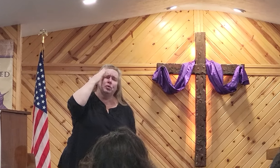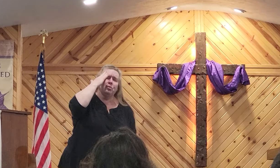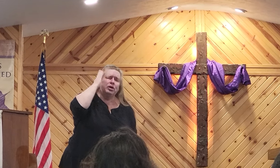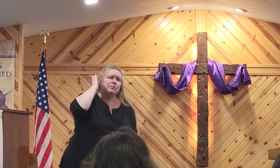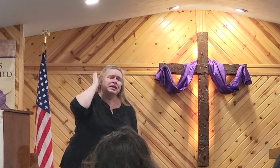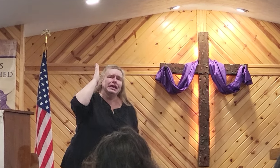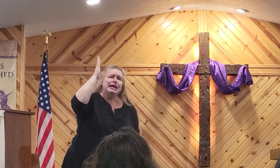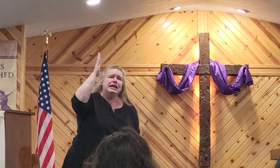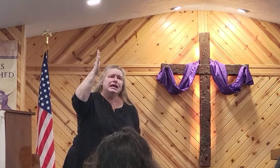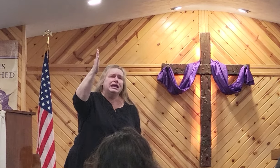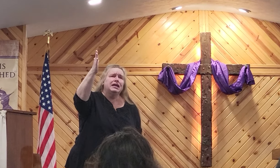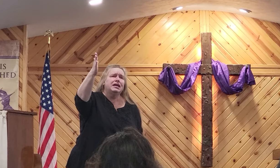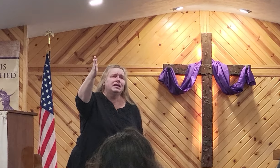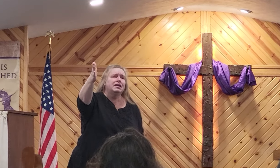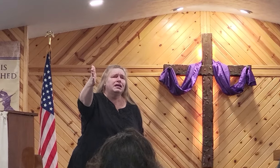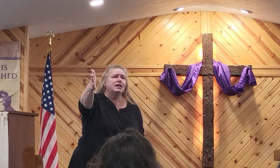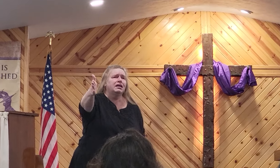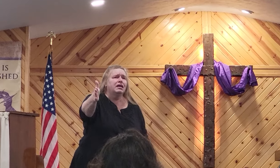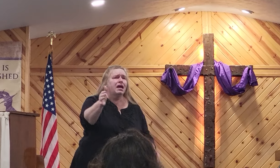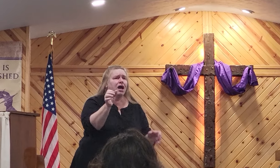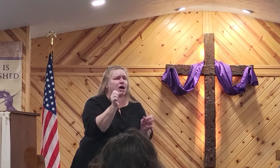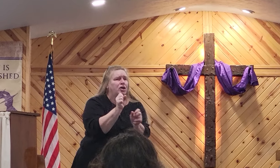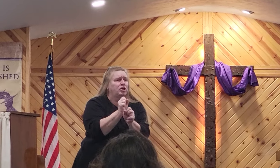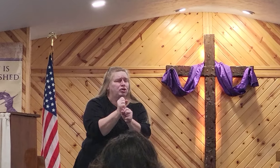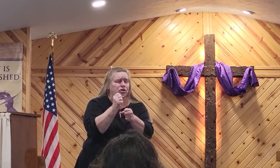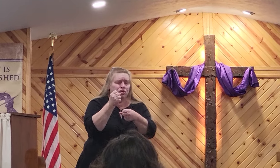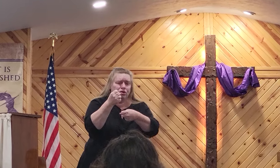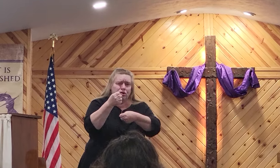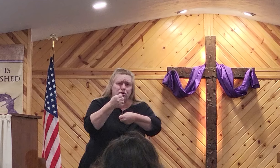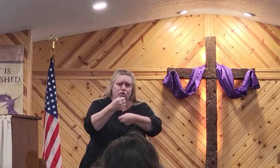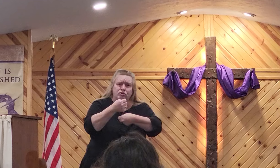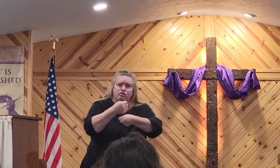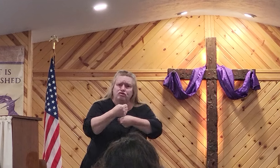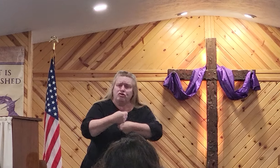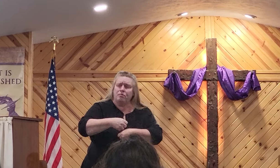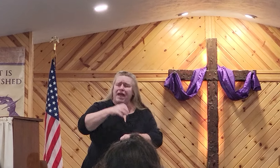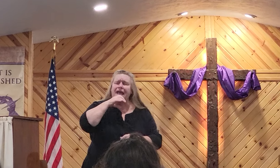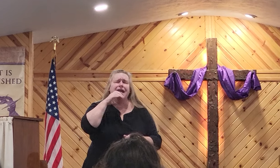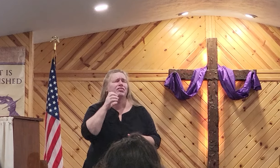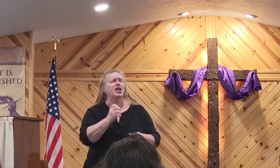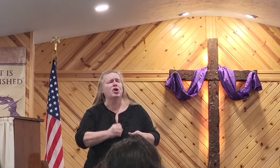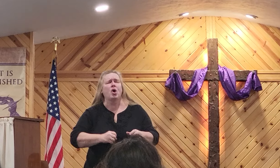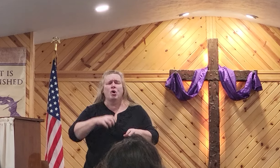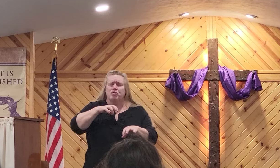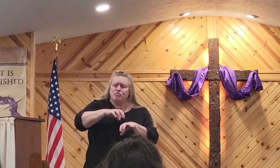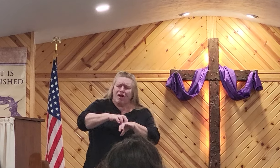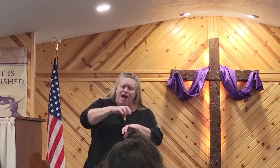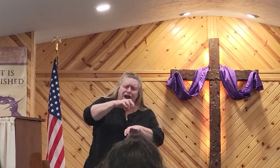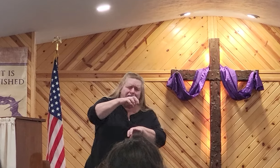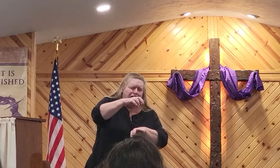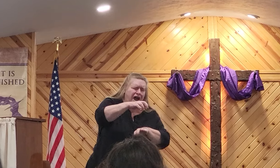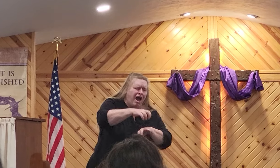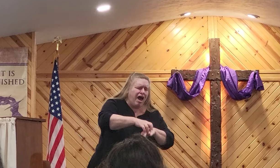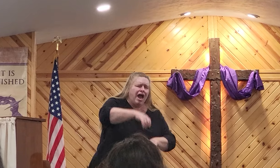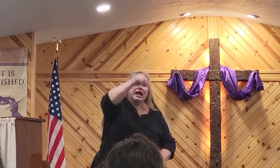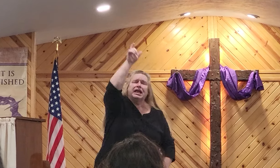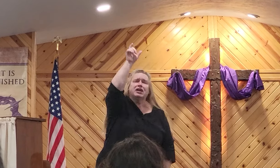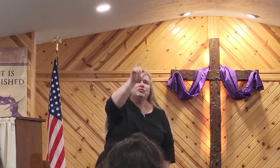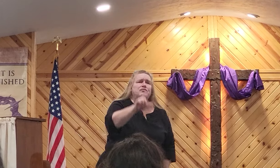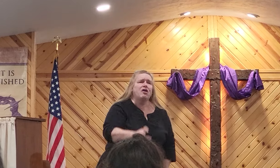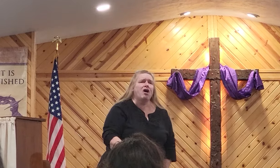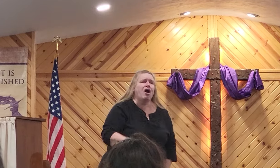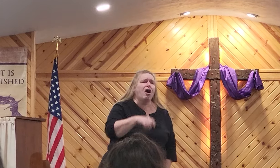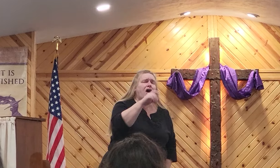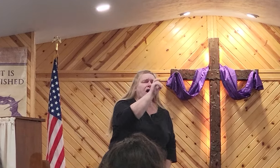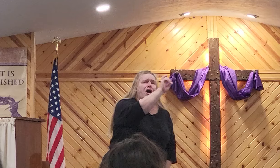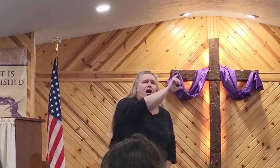would be used to make the old rocky